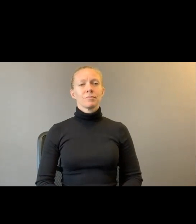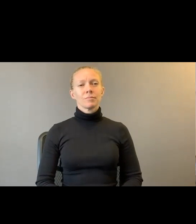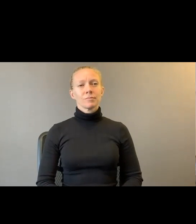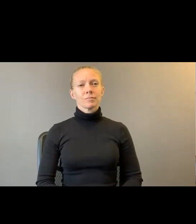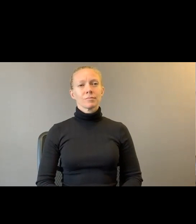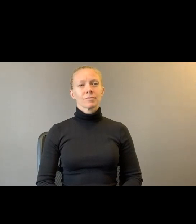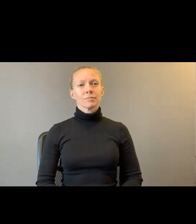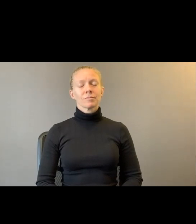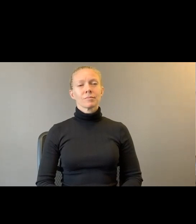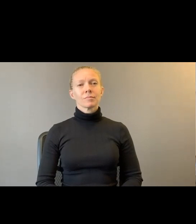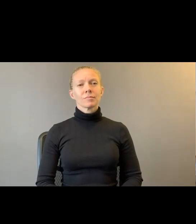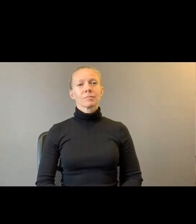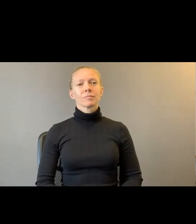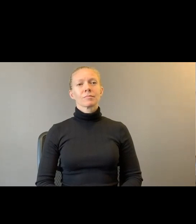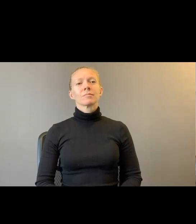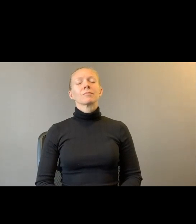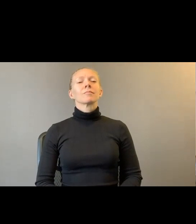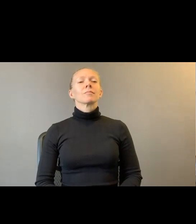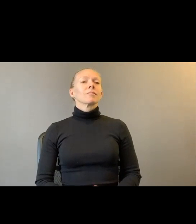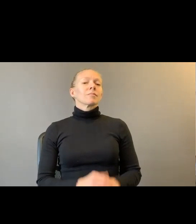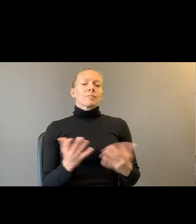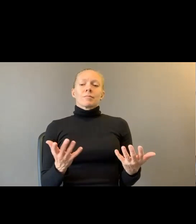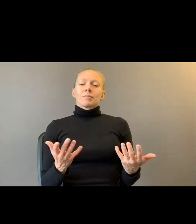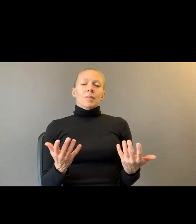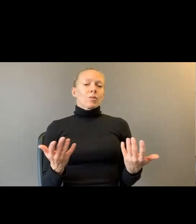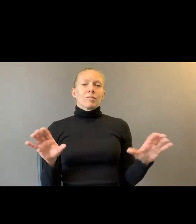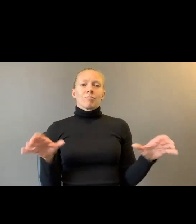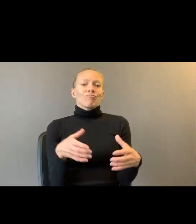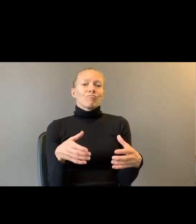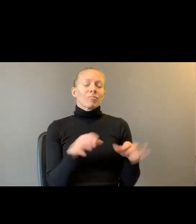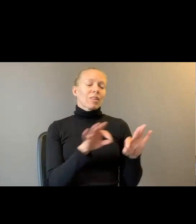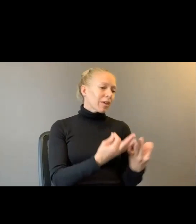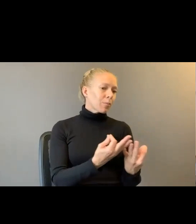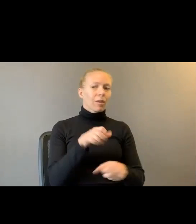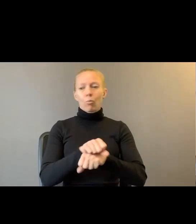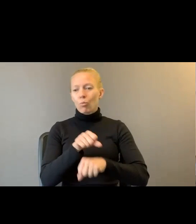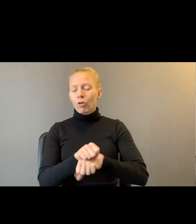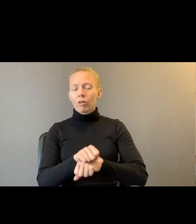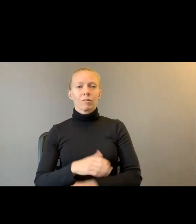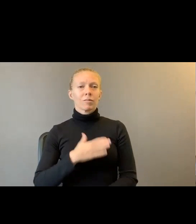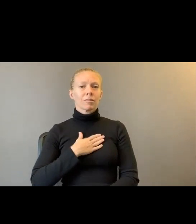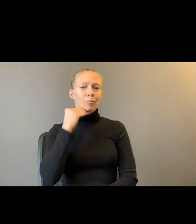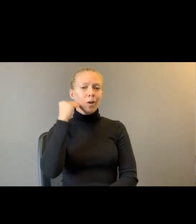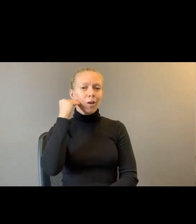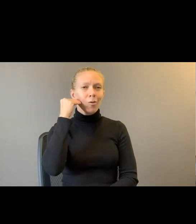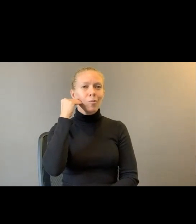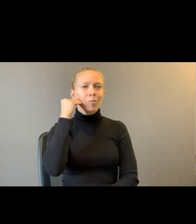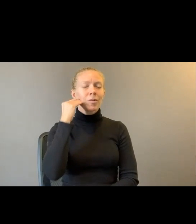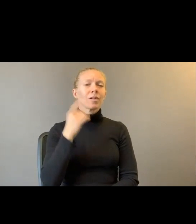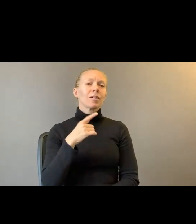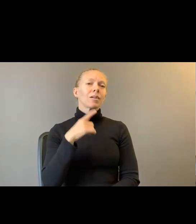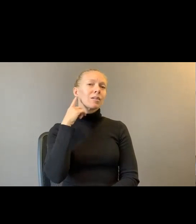With the exigencies of family work and my own poems, I think I'm going to move the reading to